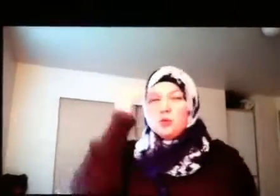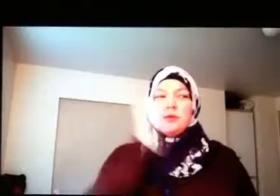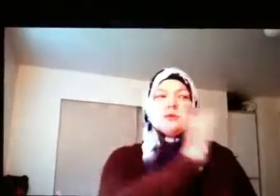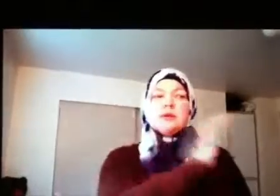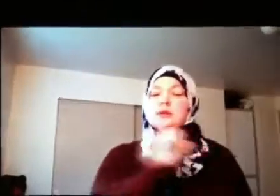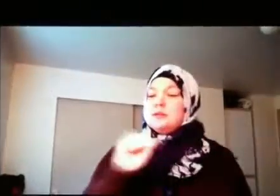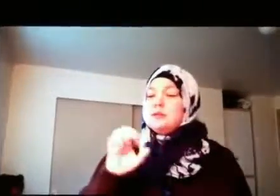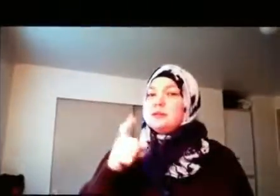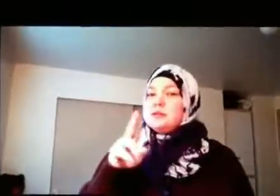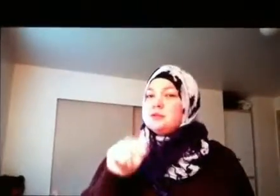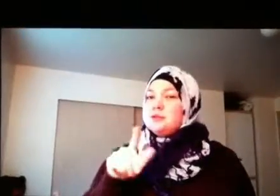Well, how do you know?